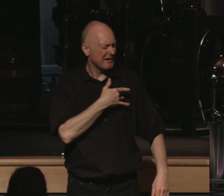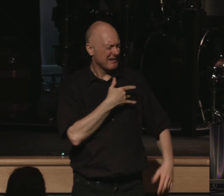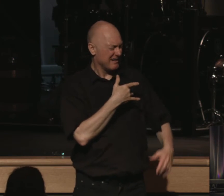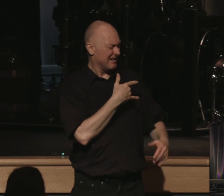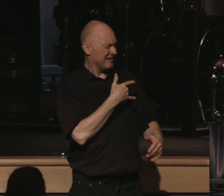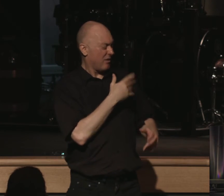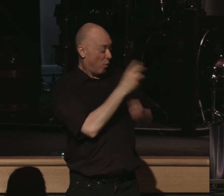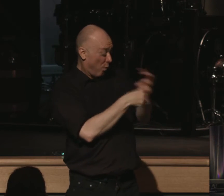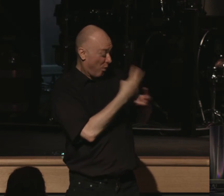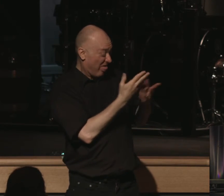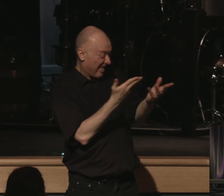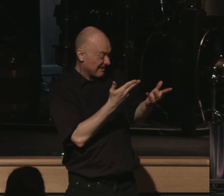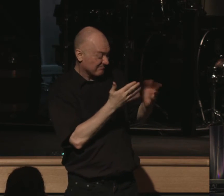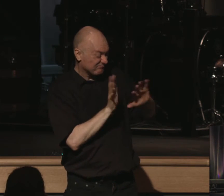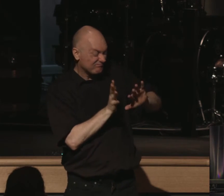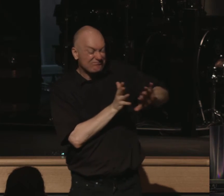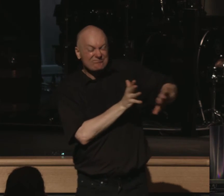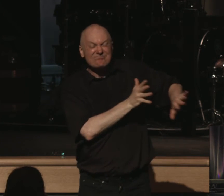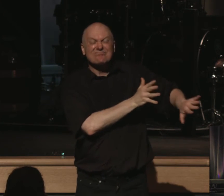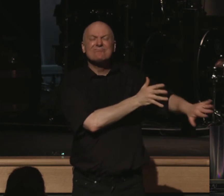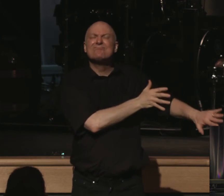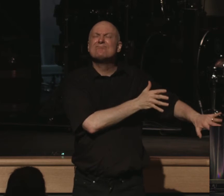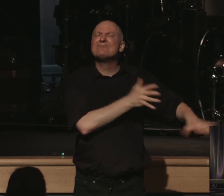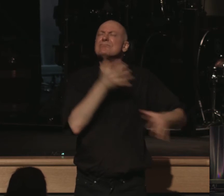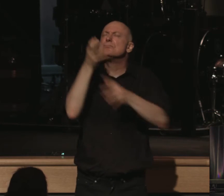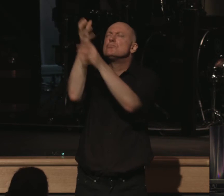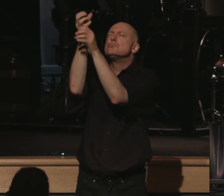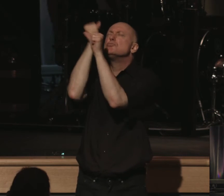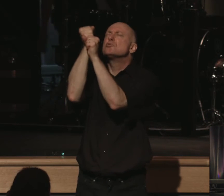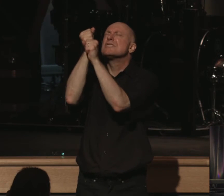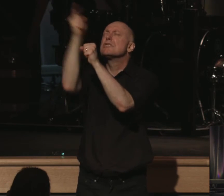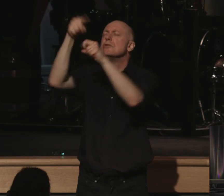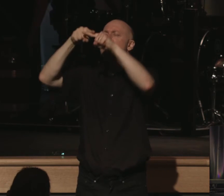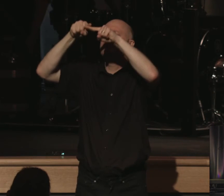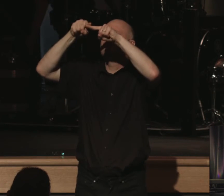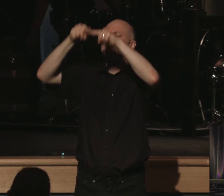things of the world again, but Lord, trusting in you, resting in what you've done.